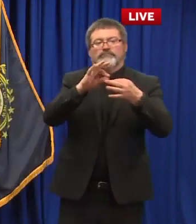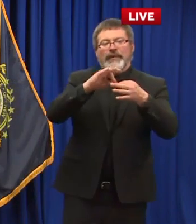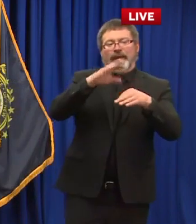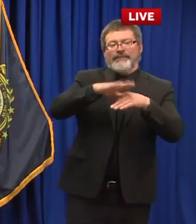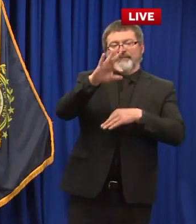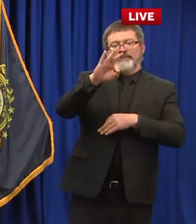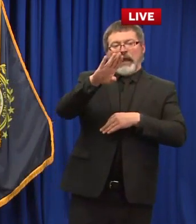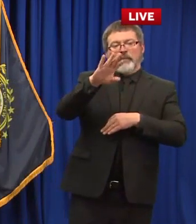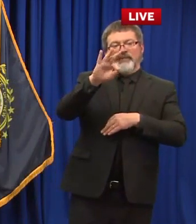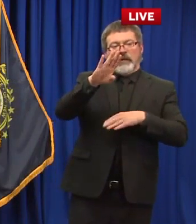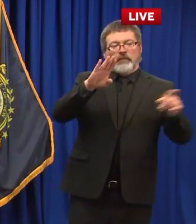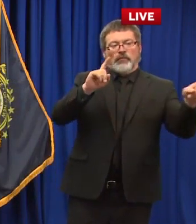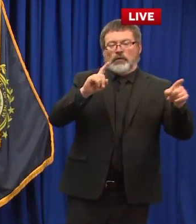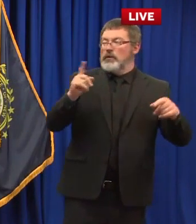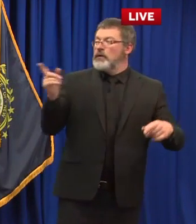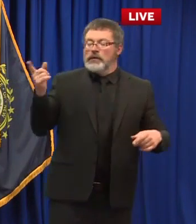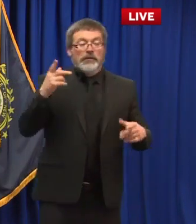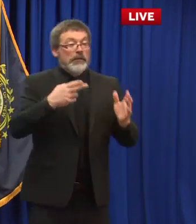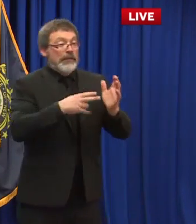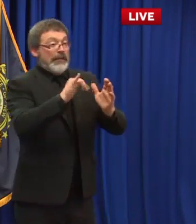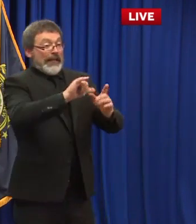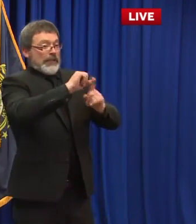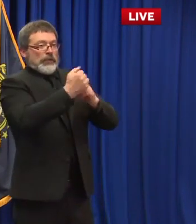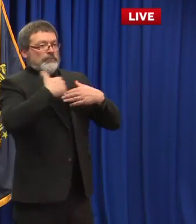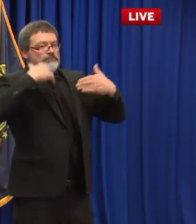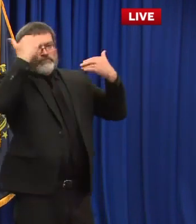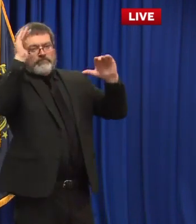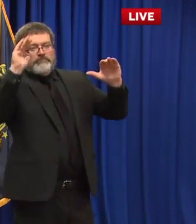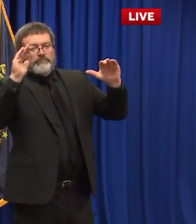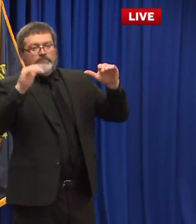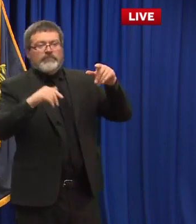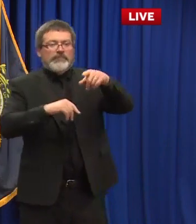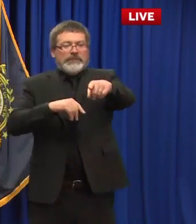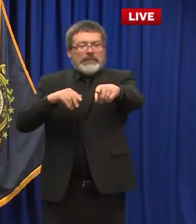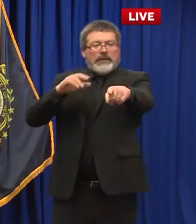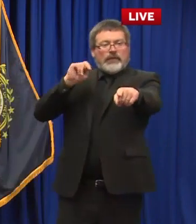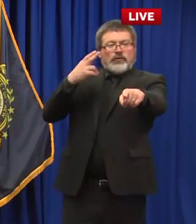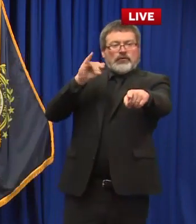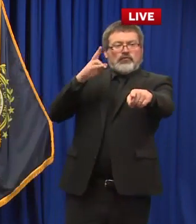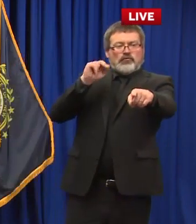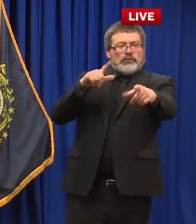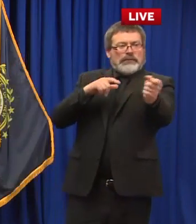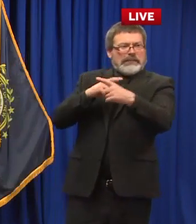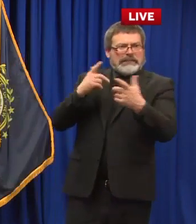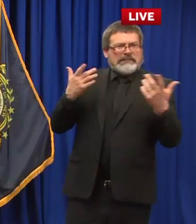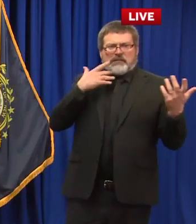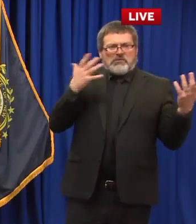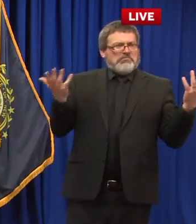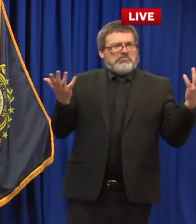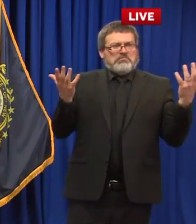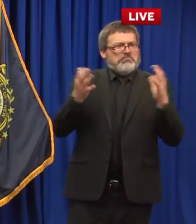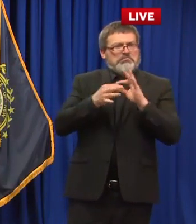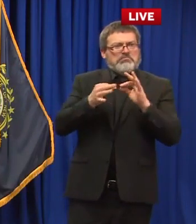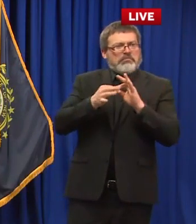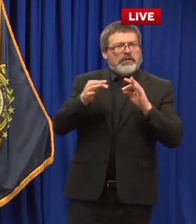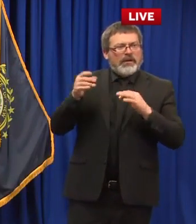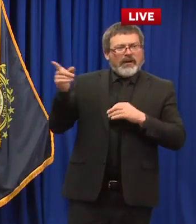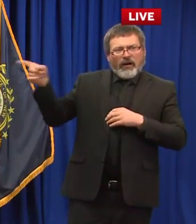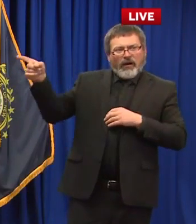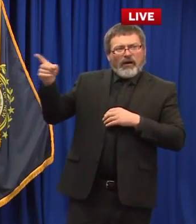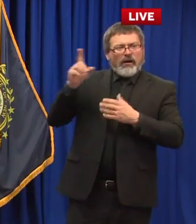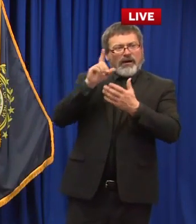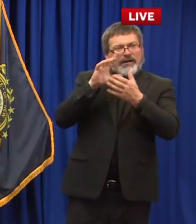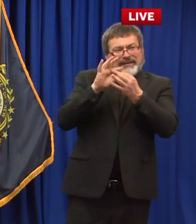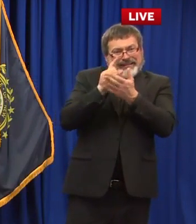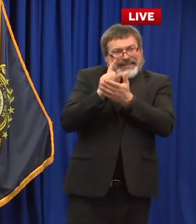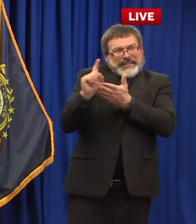there's no just to be clear no place for any of that yeah so you spoke very passionately one week ago today when the george ford story was new and people were kind of surprised you're stopping